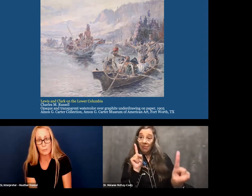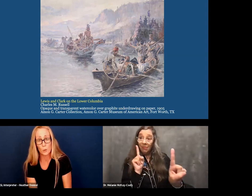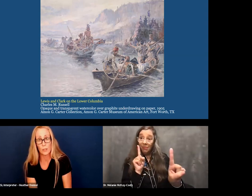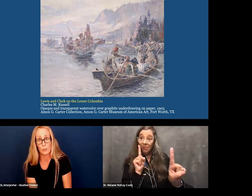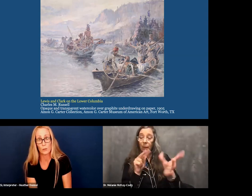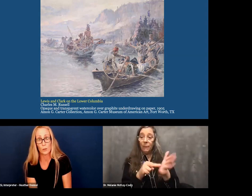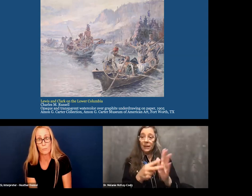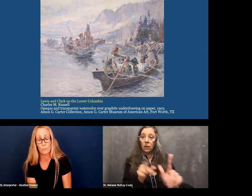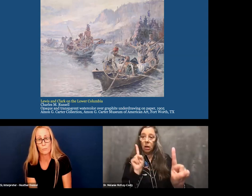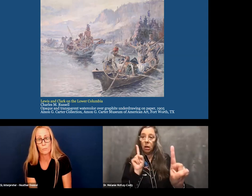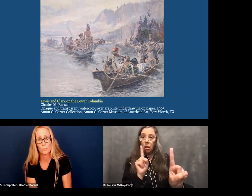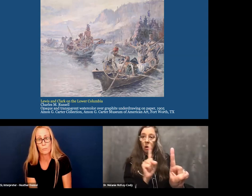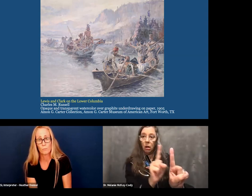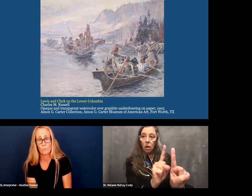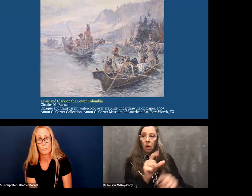intermediary between the two.